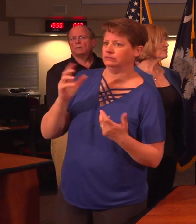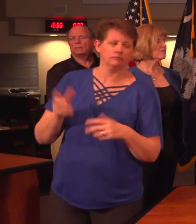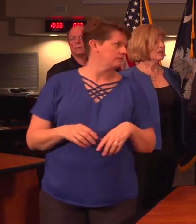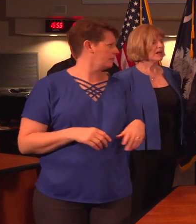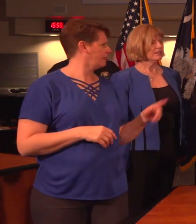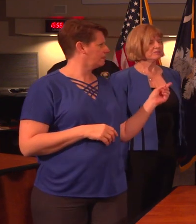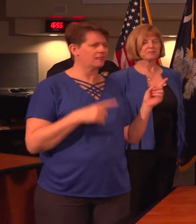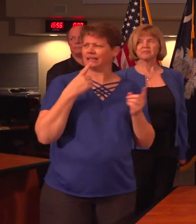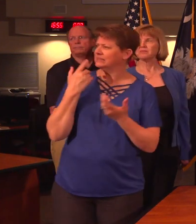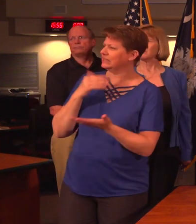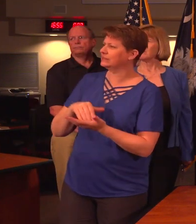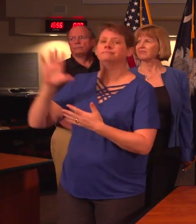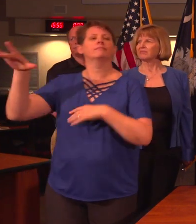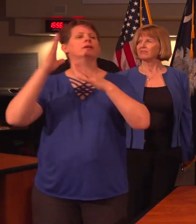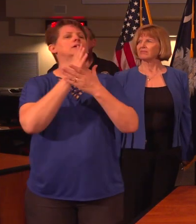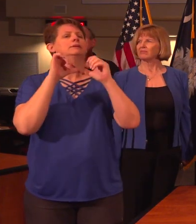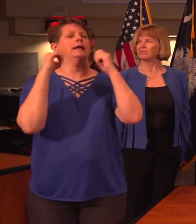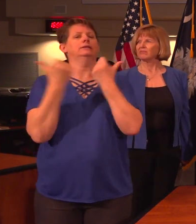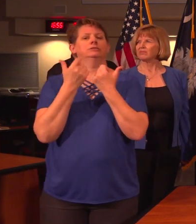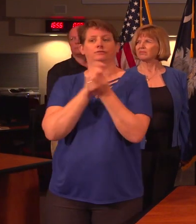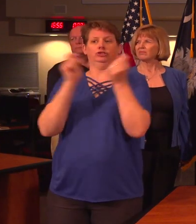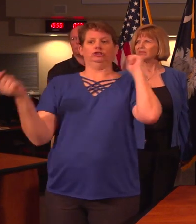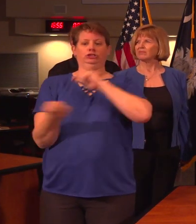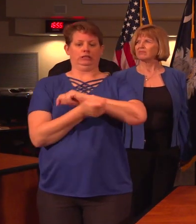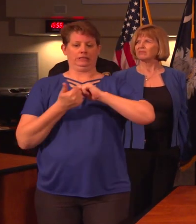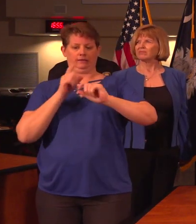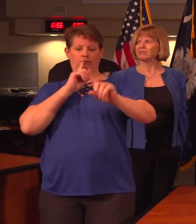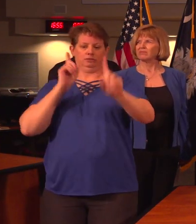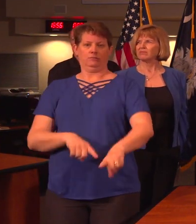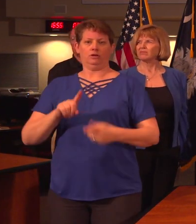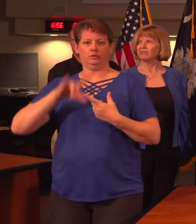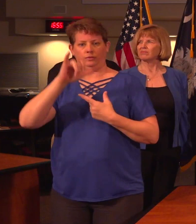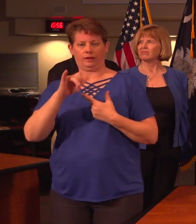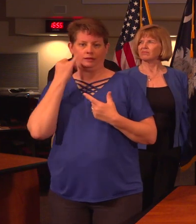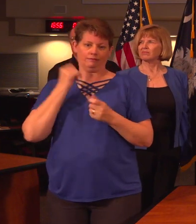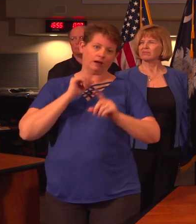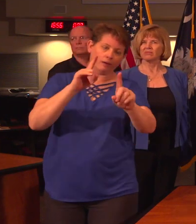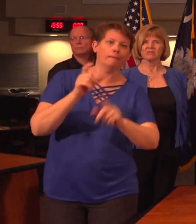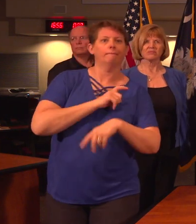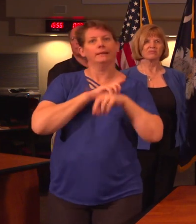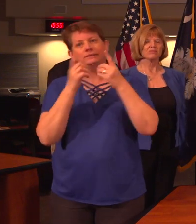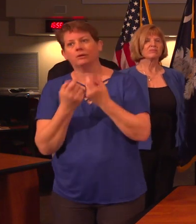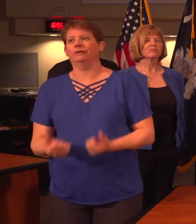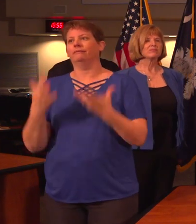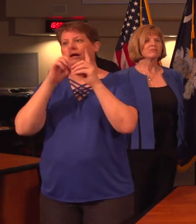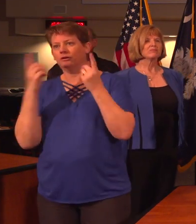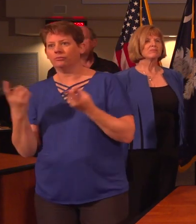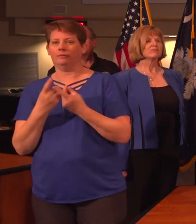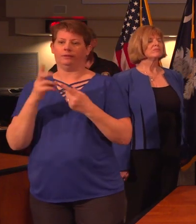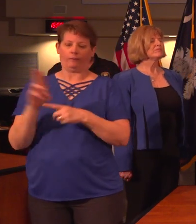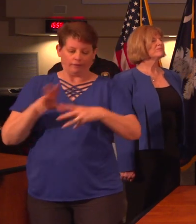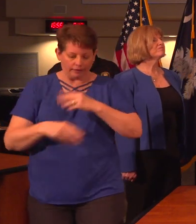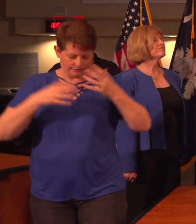I'm sorry, repeat the question, please. agencies have changed the way that they're responding, some calls that they go to, police departments, fire departments, wearing extra